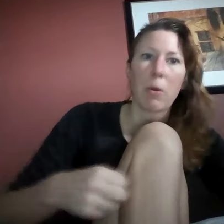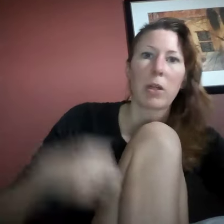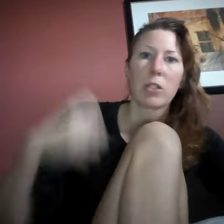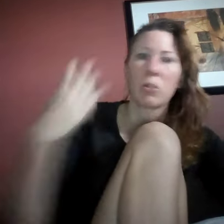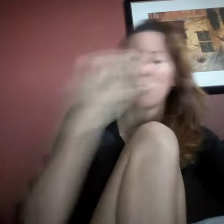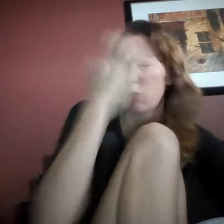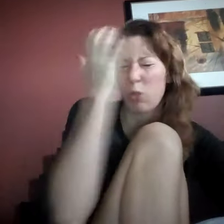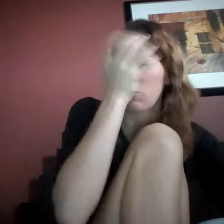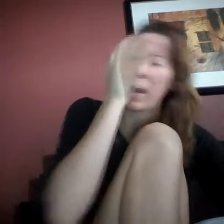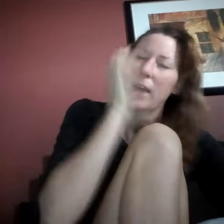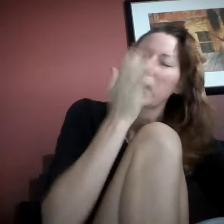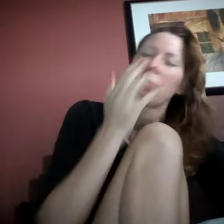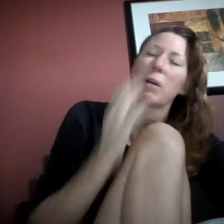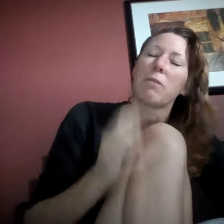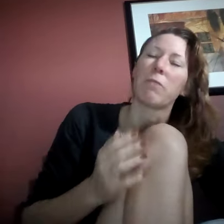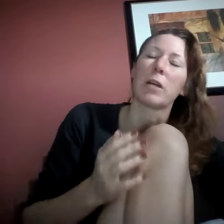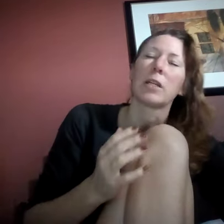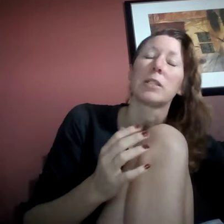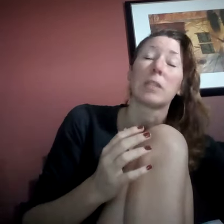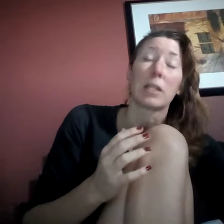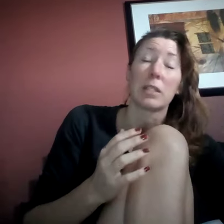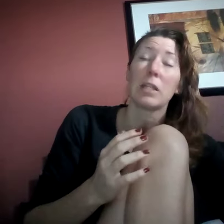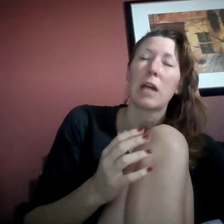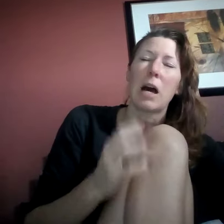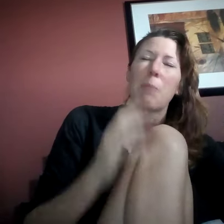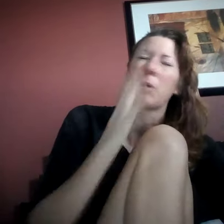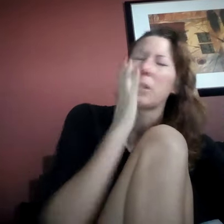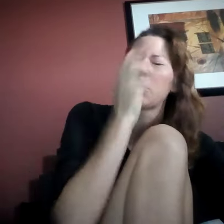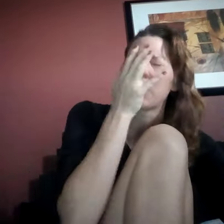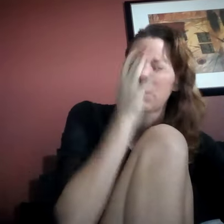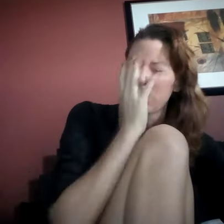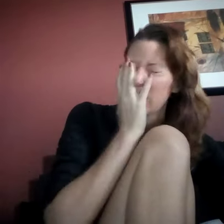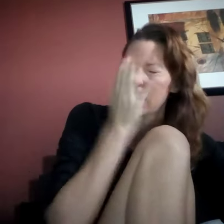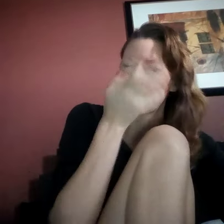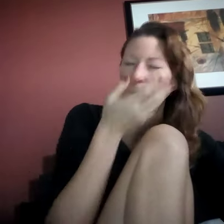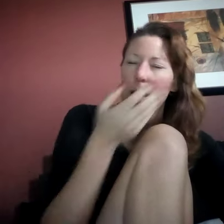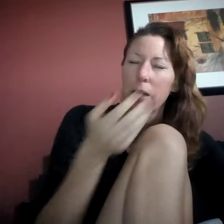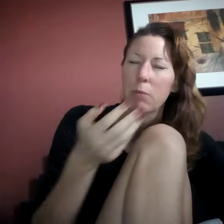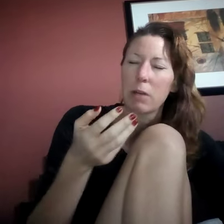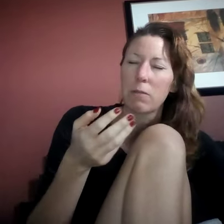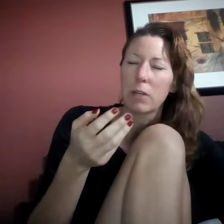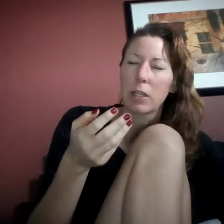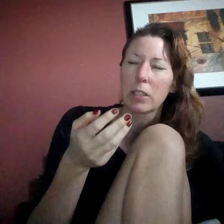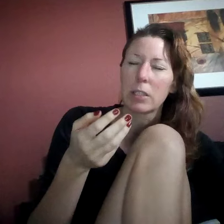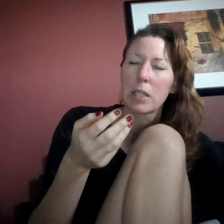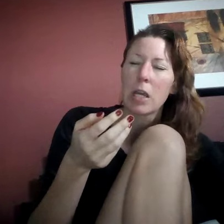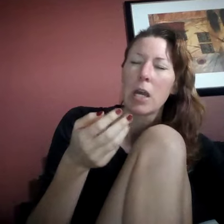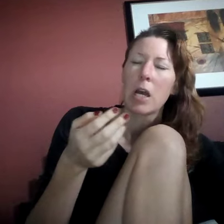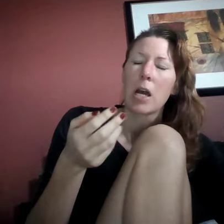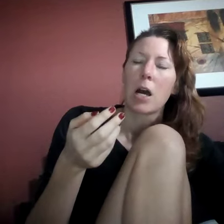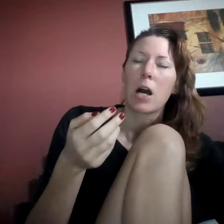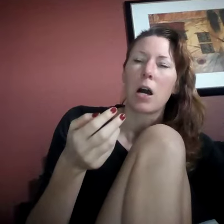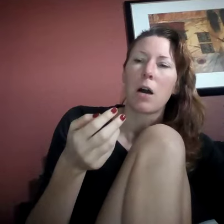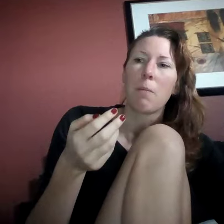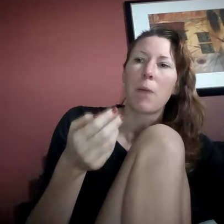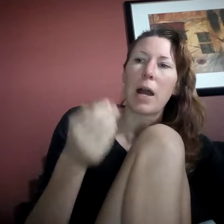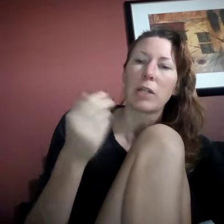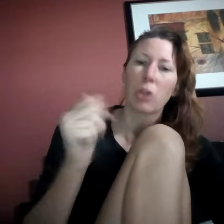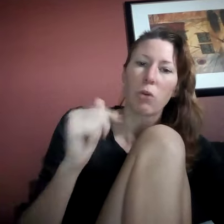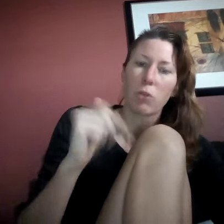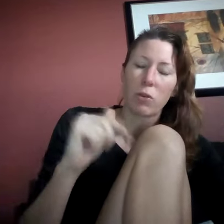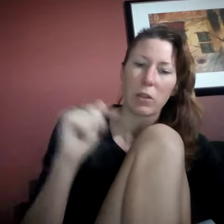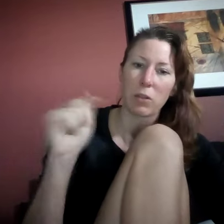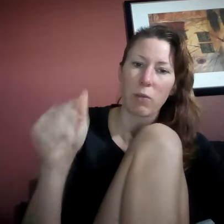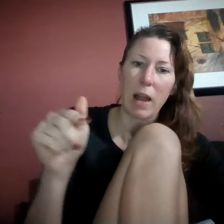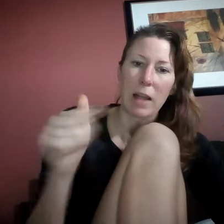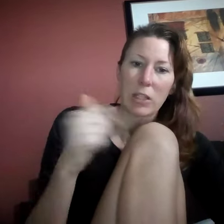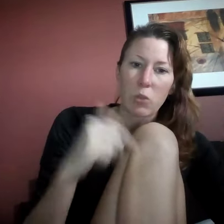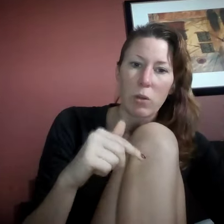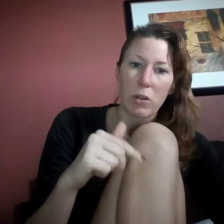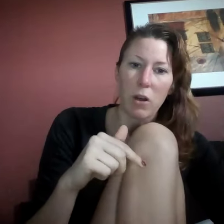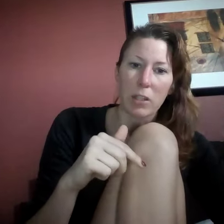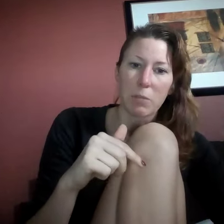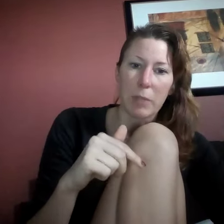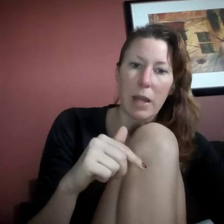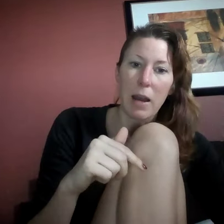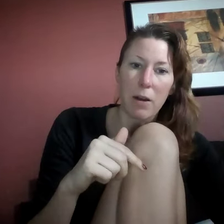body to put a rag in my face. And that did happen. I'm a rag in my face. Um, but I don't know that the rag is what knocked me out.